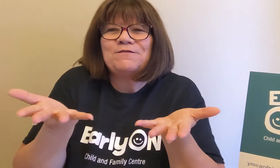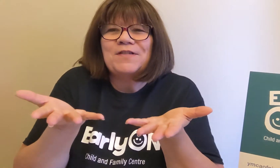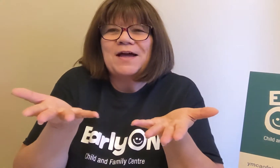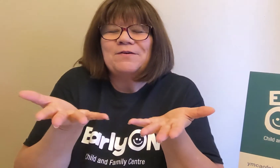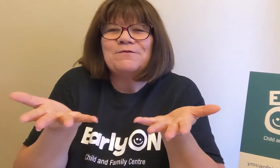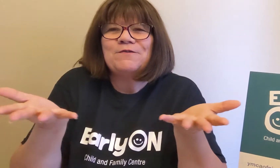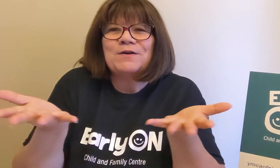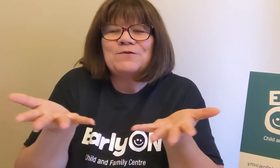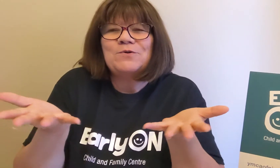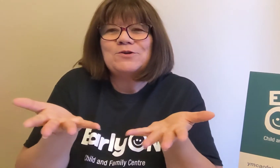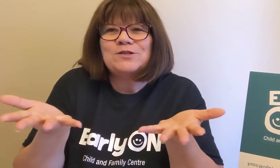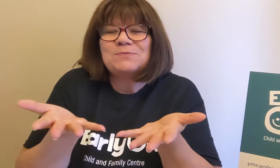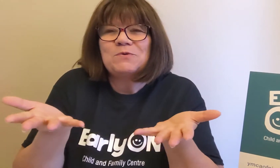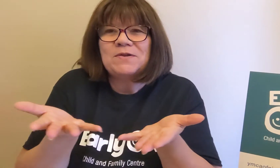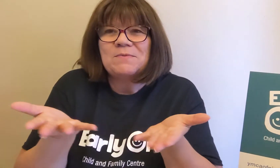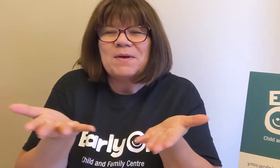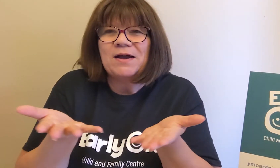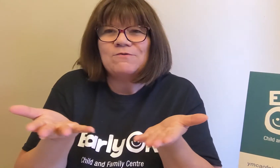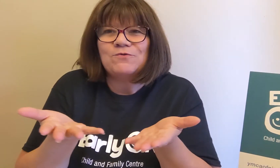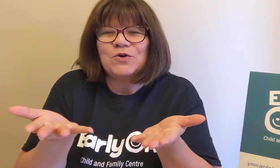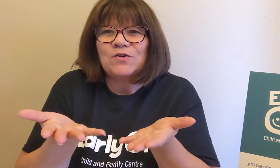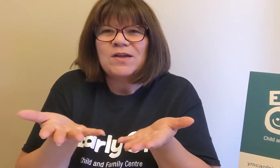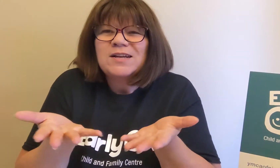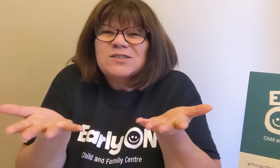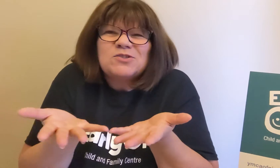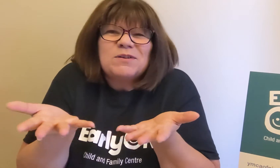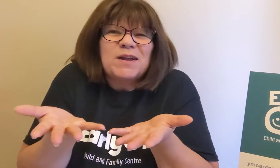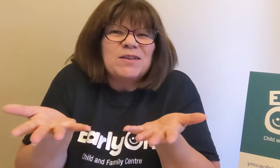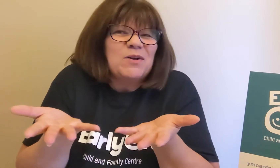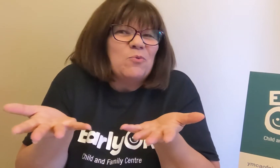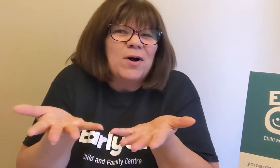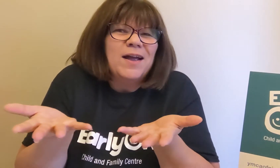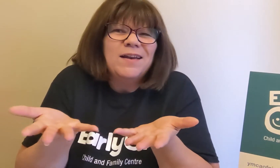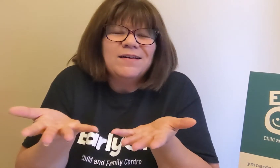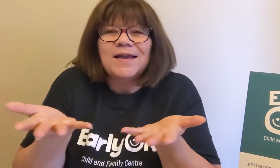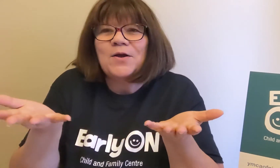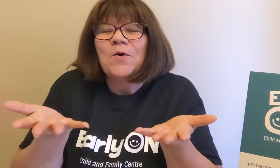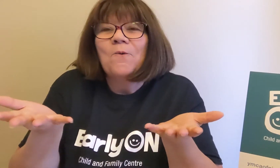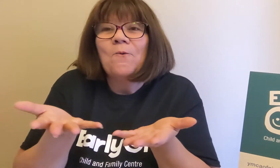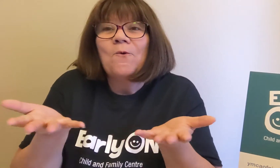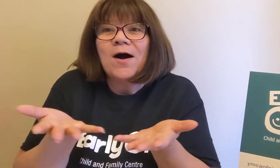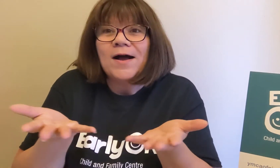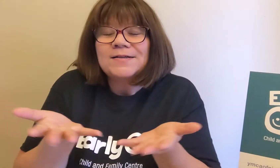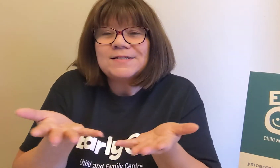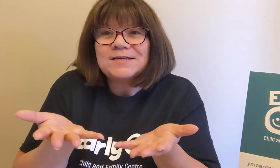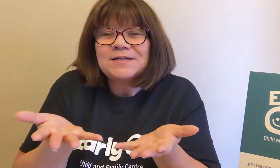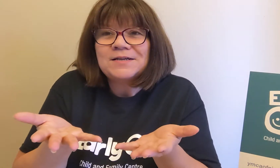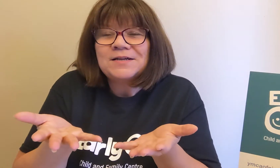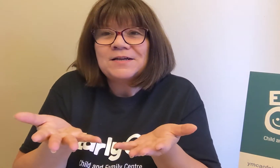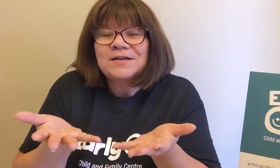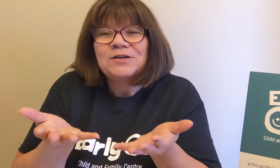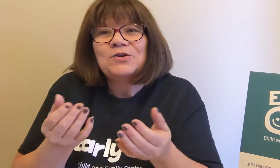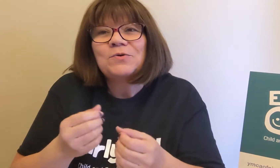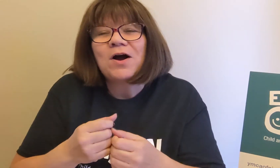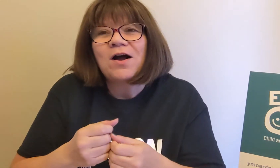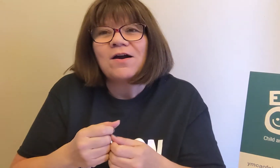flat out in front of you and you're just moving them back and forth. So sort of like like what like what you are